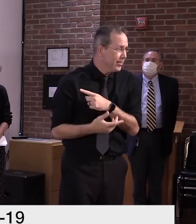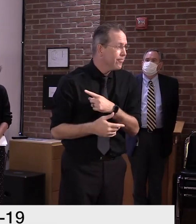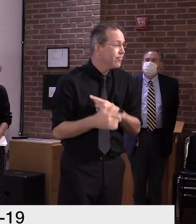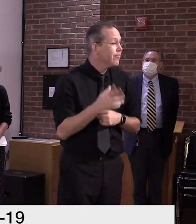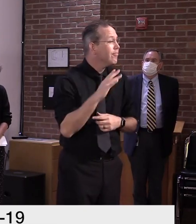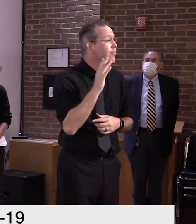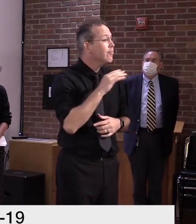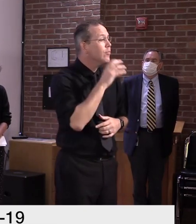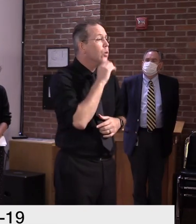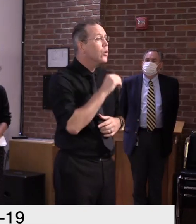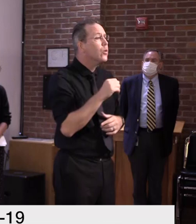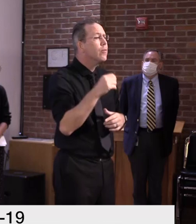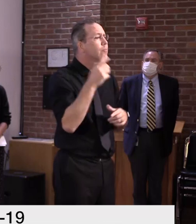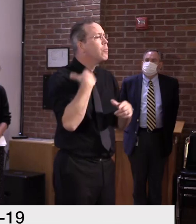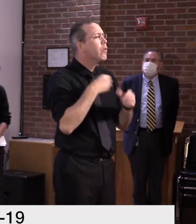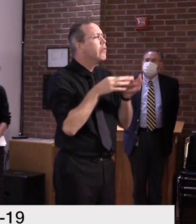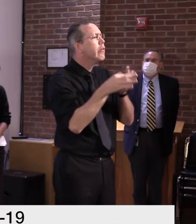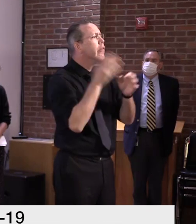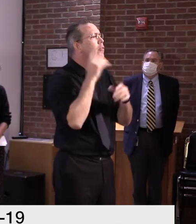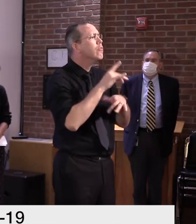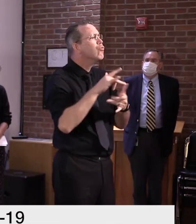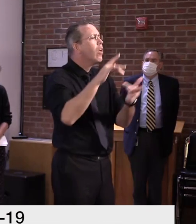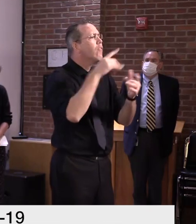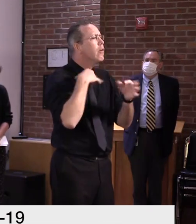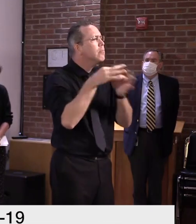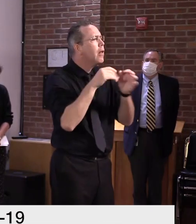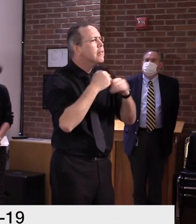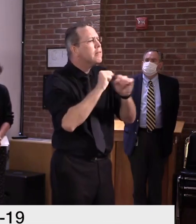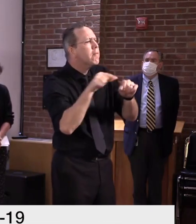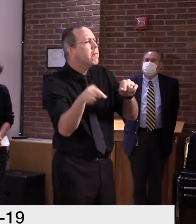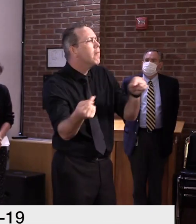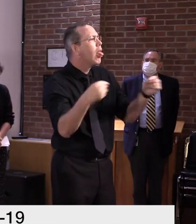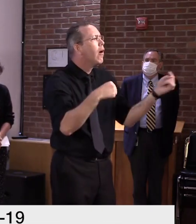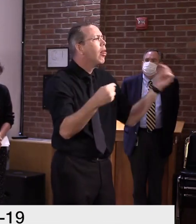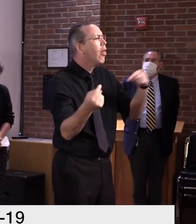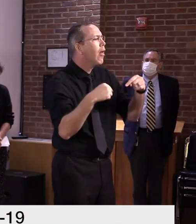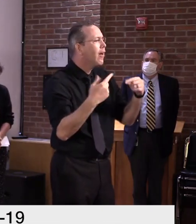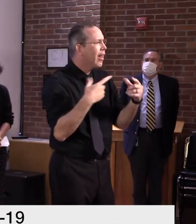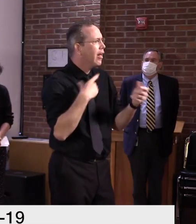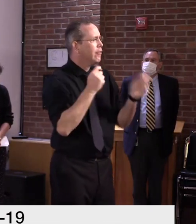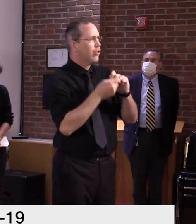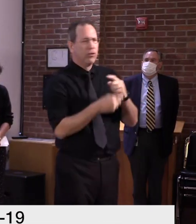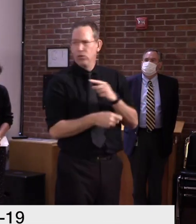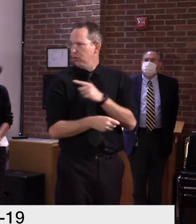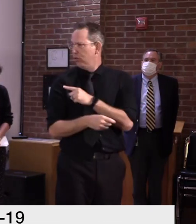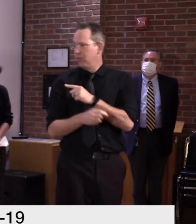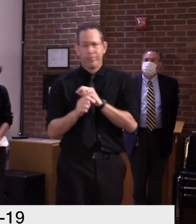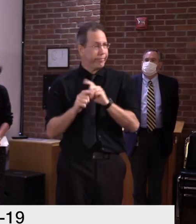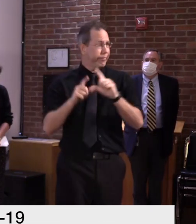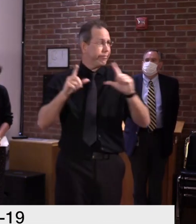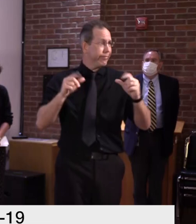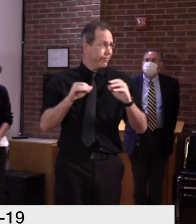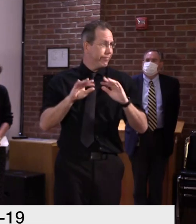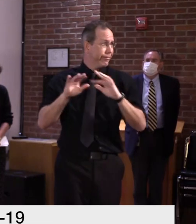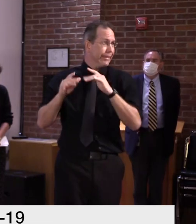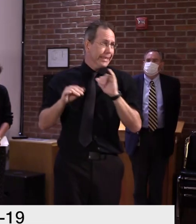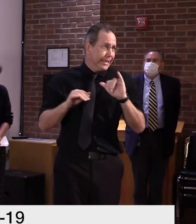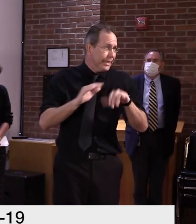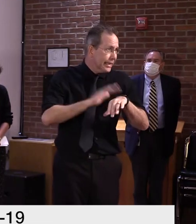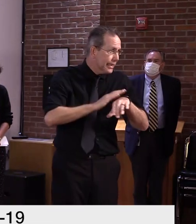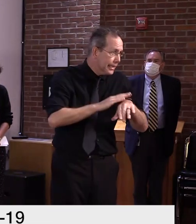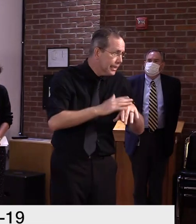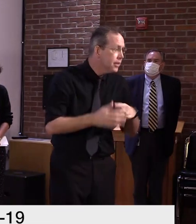apply here to our states and counties in the Northeast and maintain that same threshold across the entire